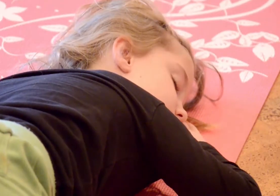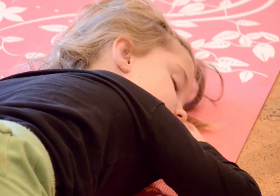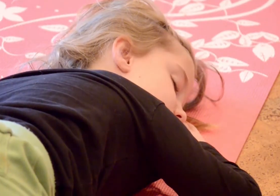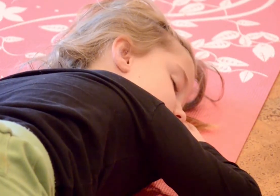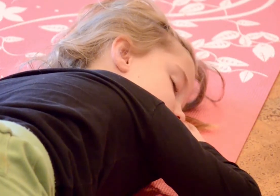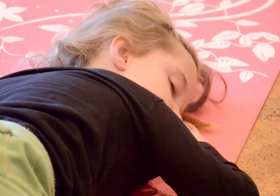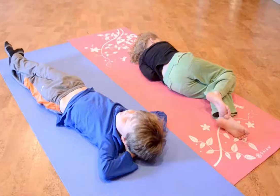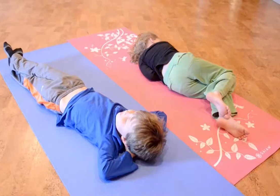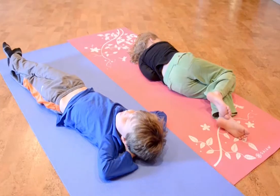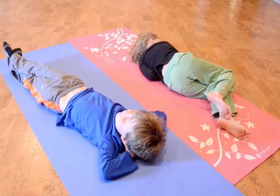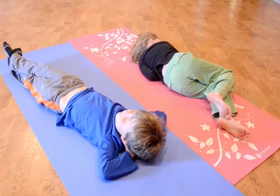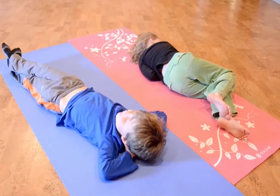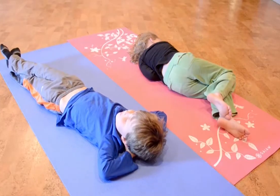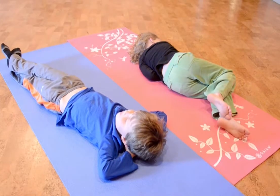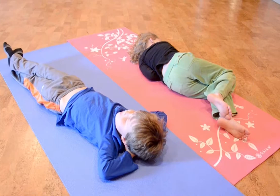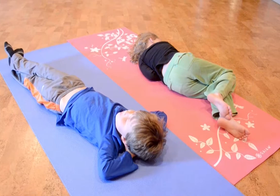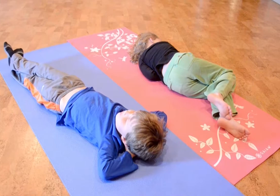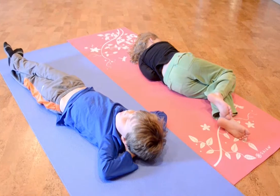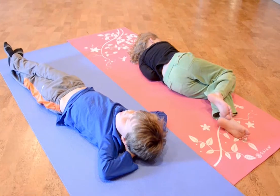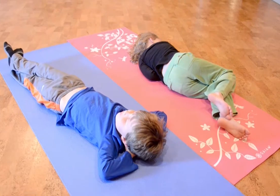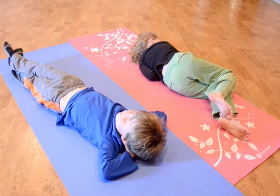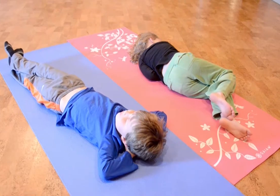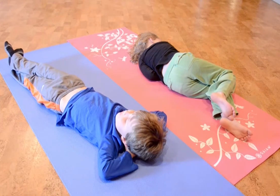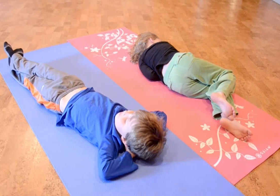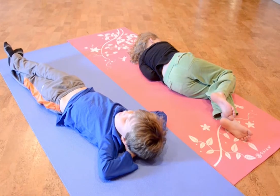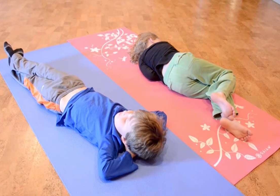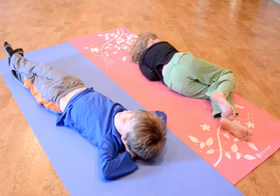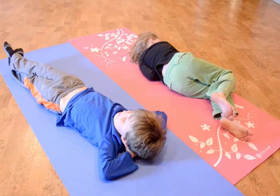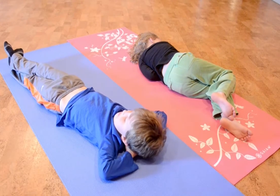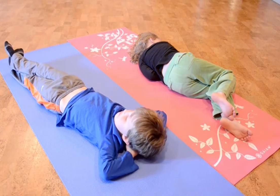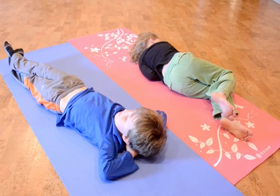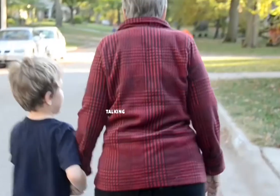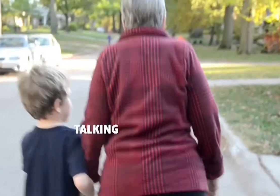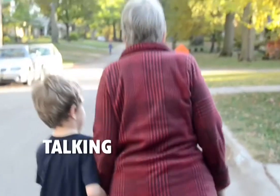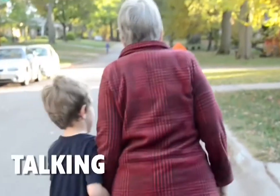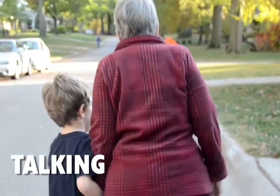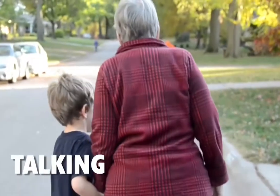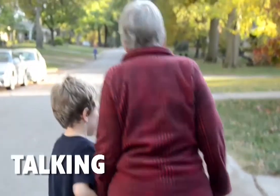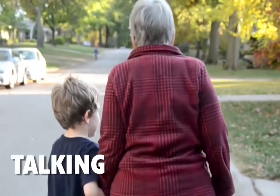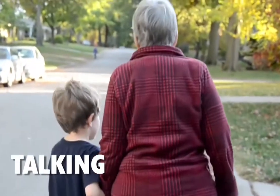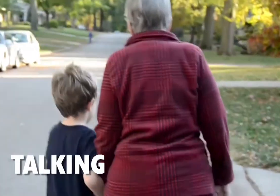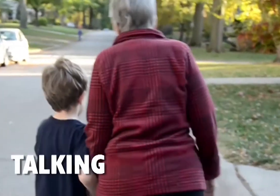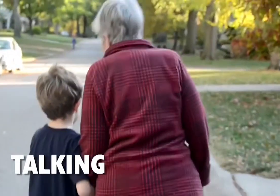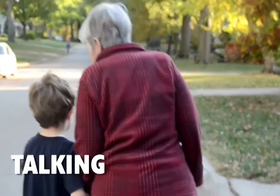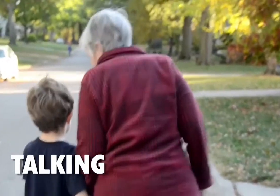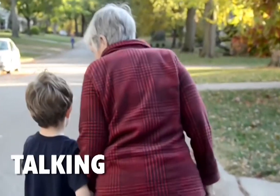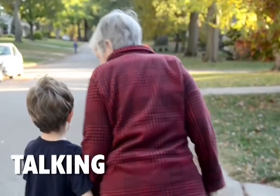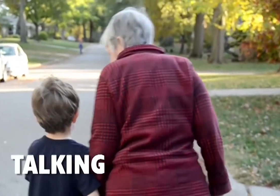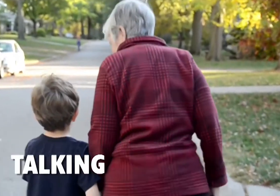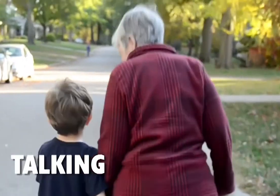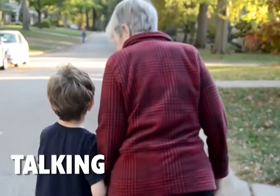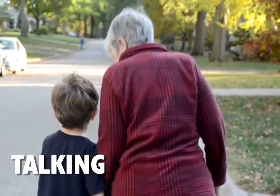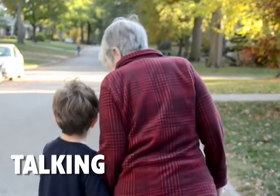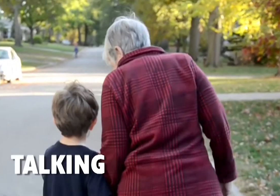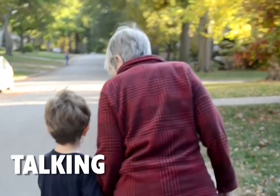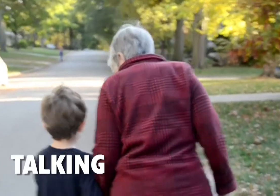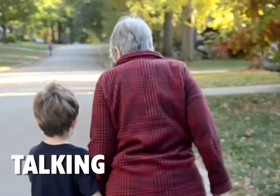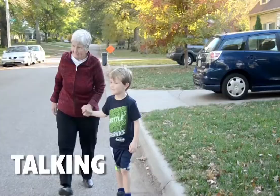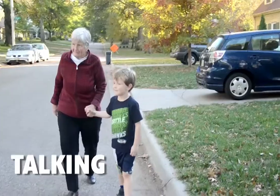five minutes, to take a break from all of that. And talking it out. So finding someone that you can trust, that your child can